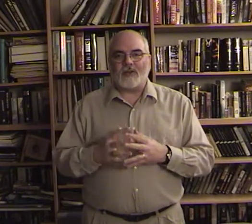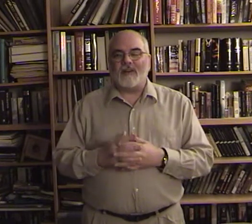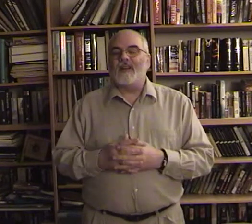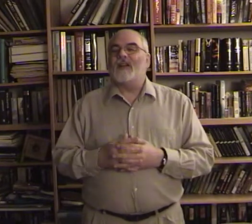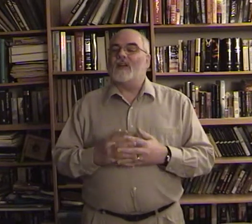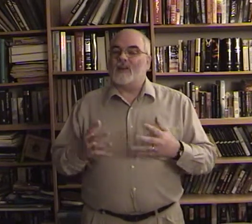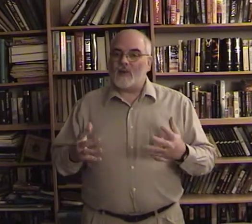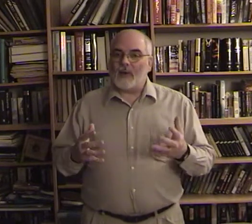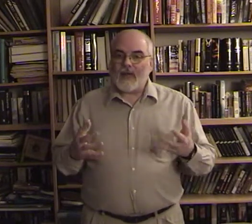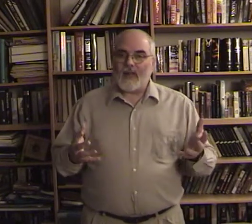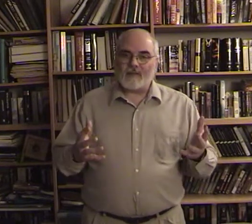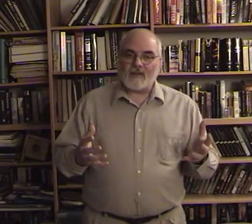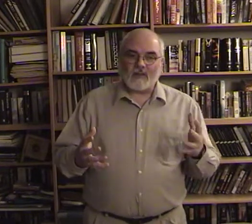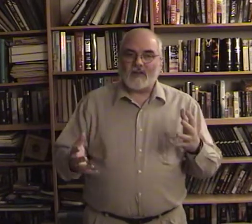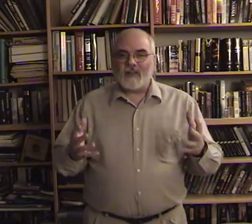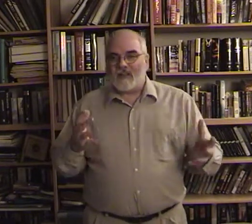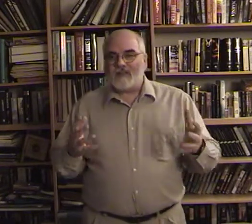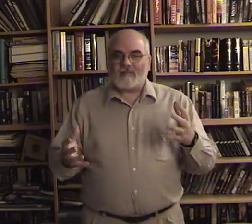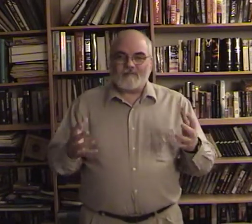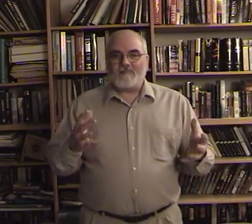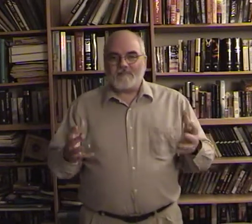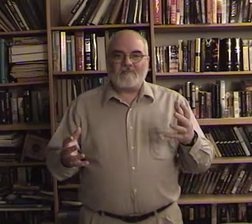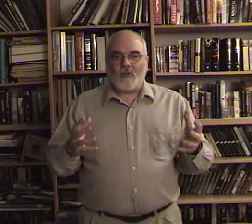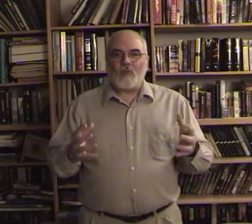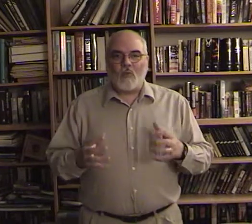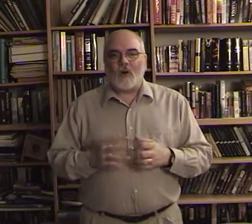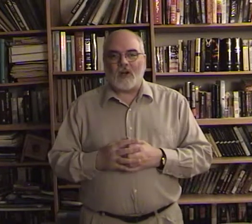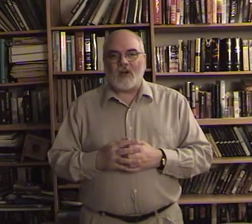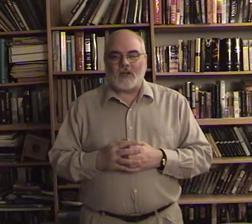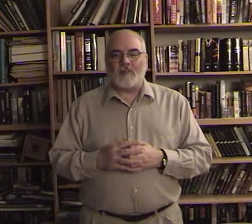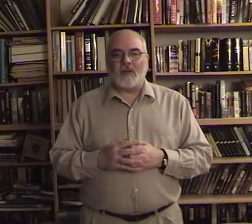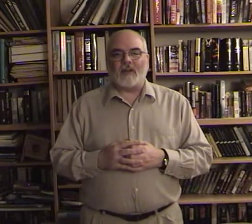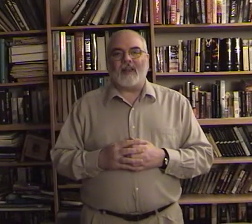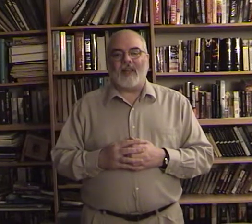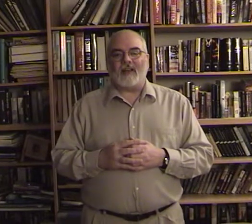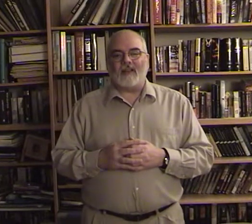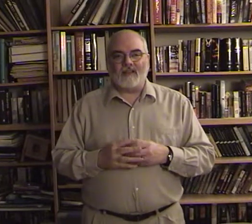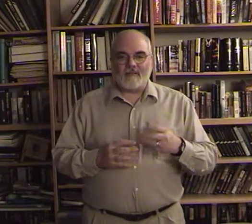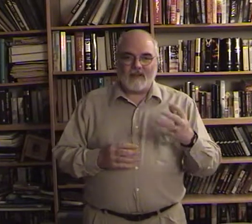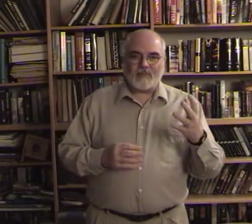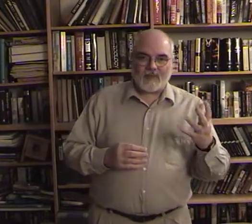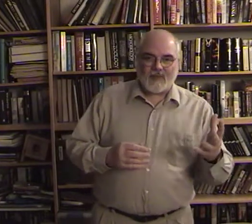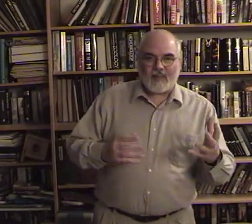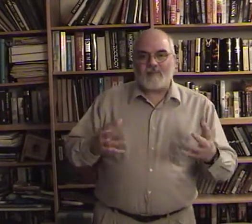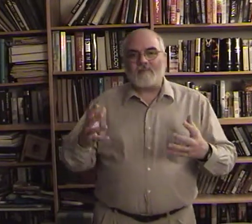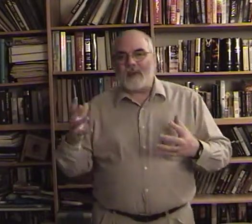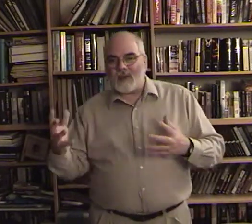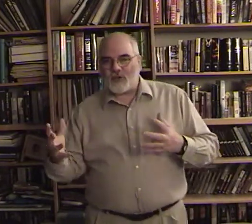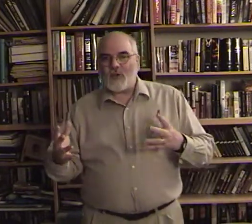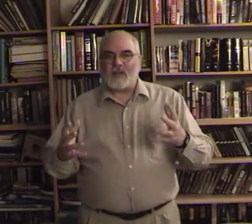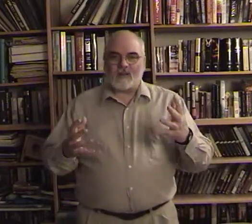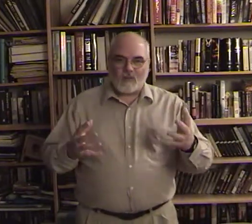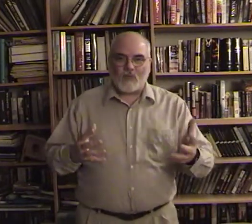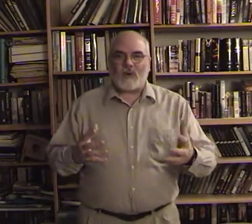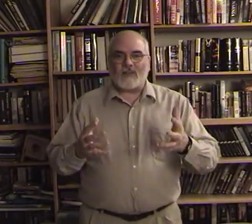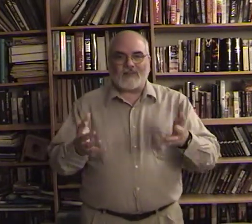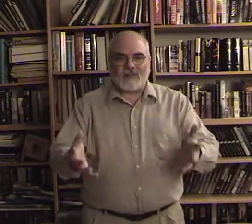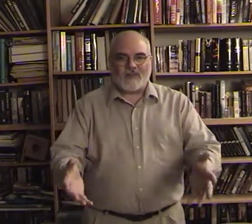you're going to have to work a little bit at making sure that what is in the